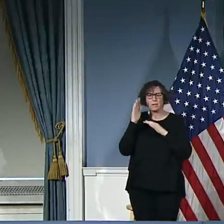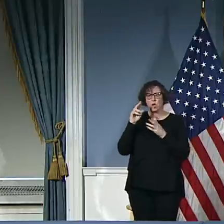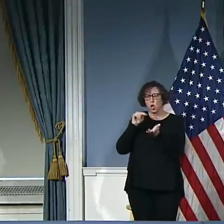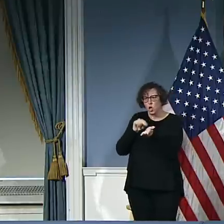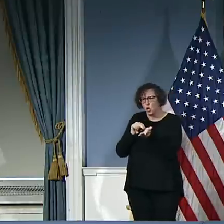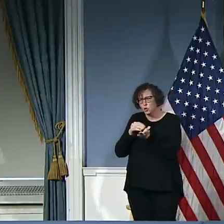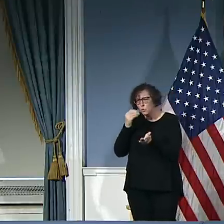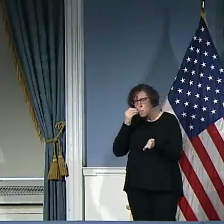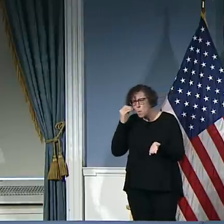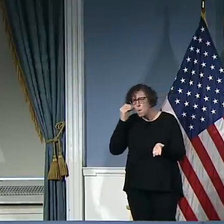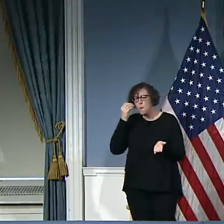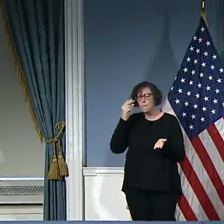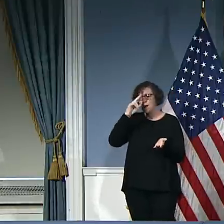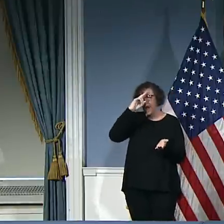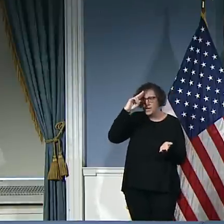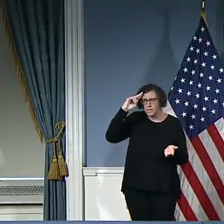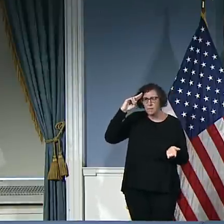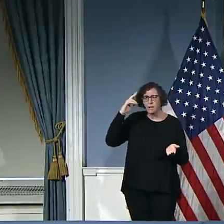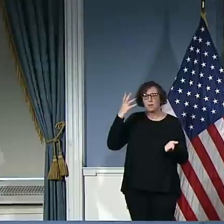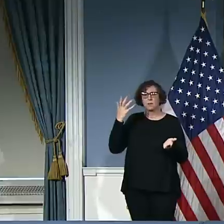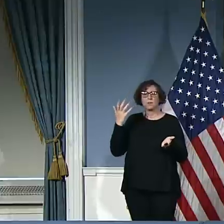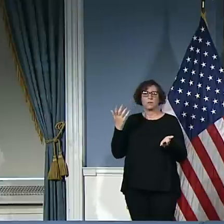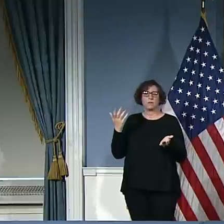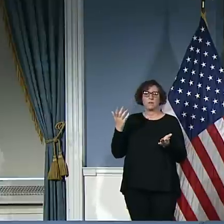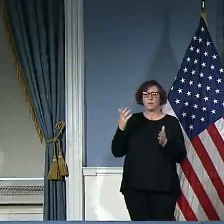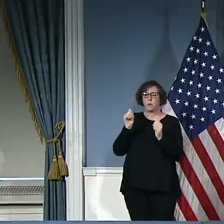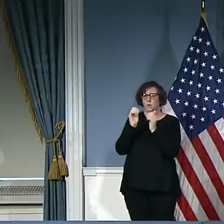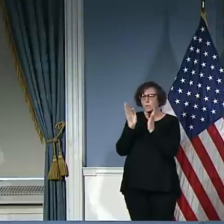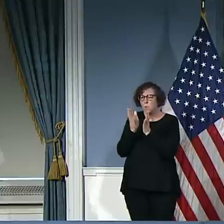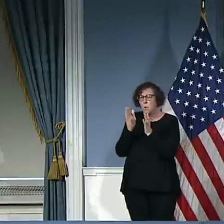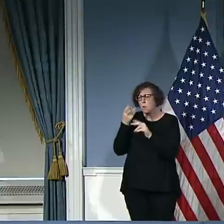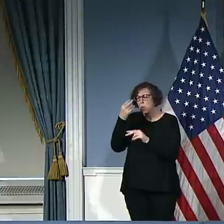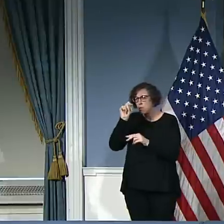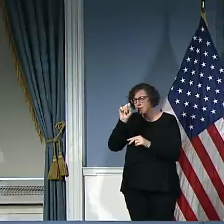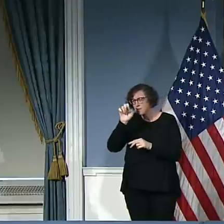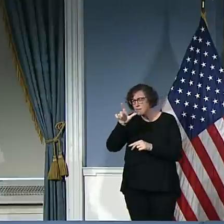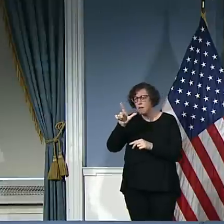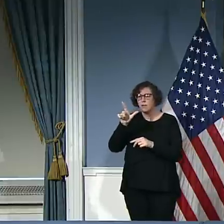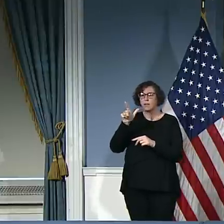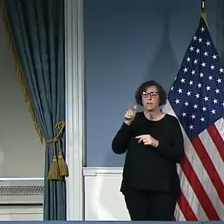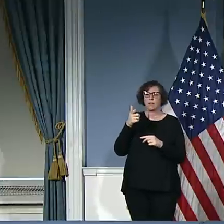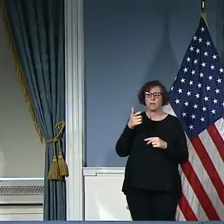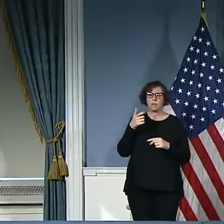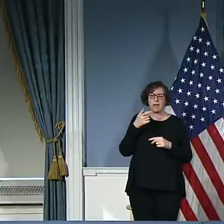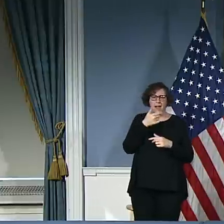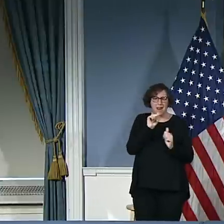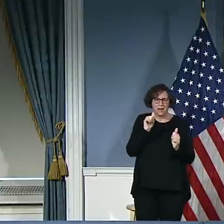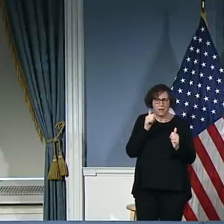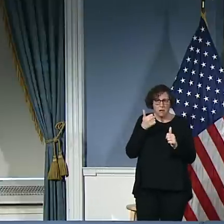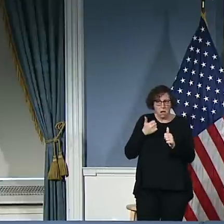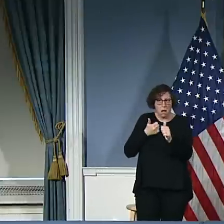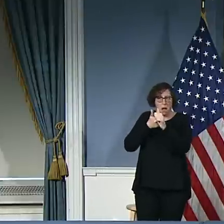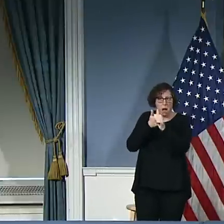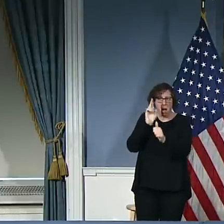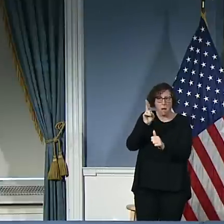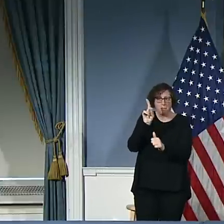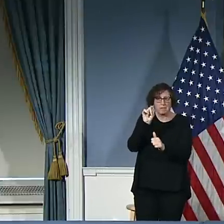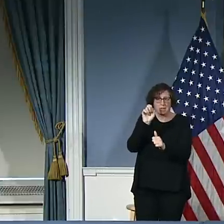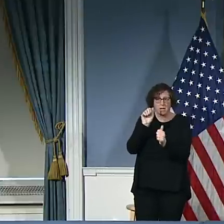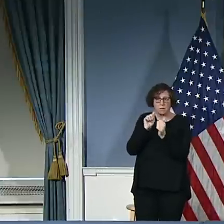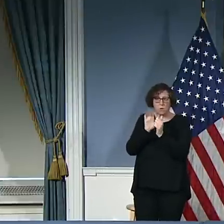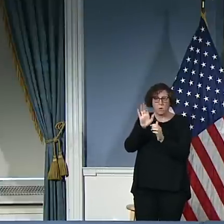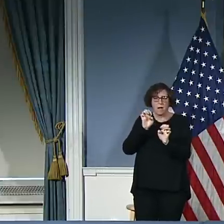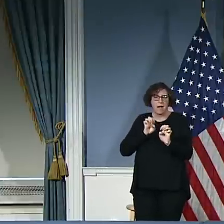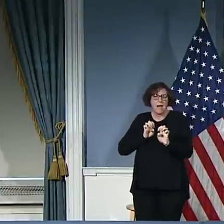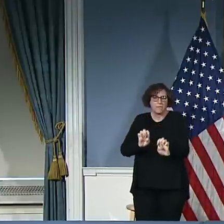and also some small hotels. Any update on that effort in terms of where we are on that?